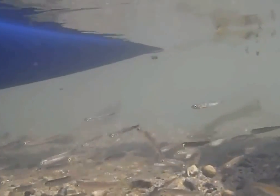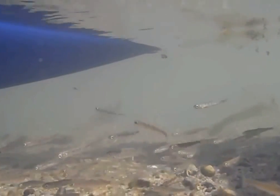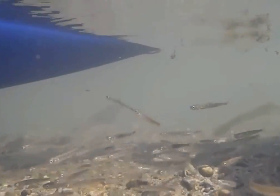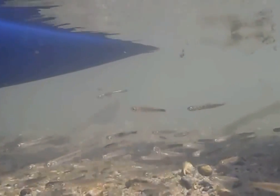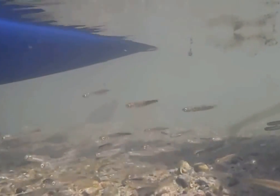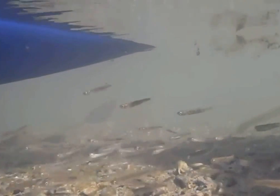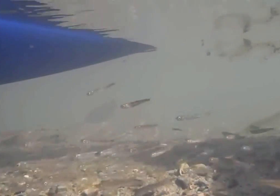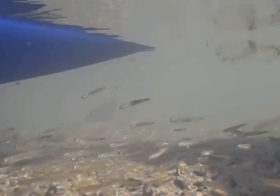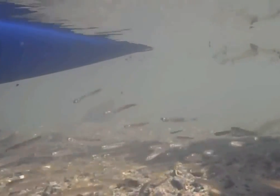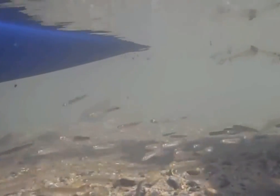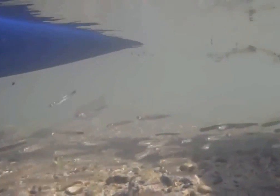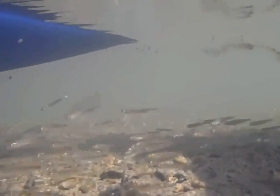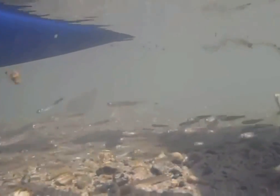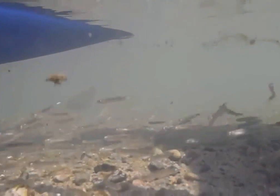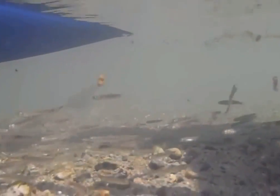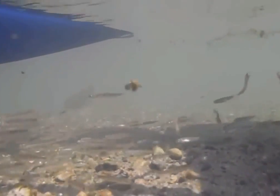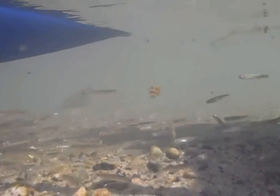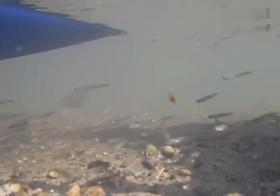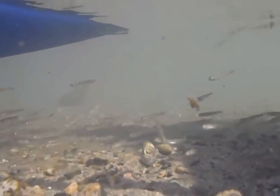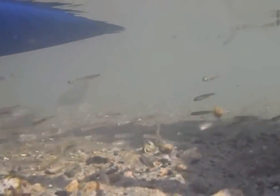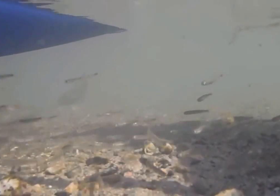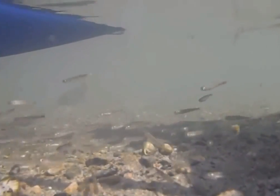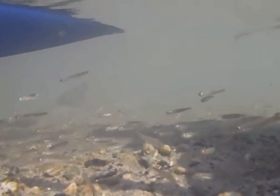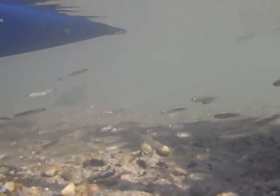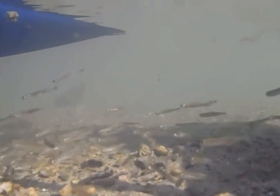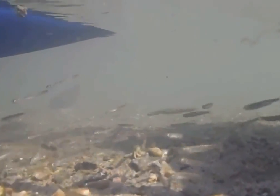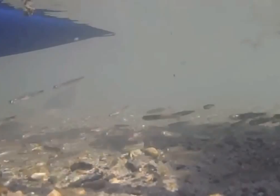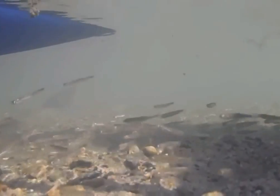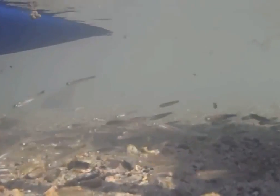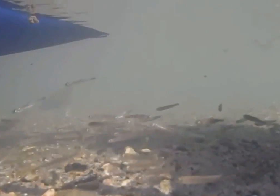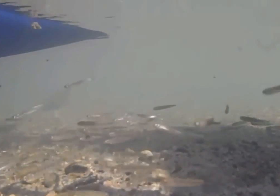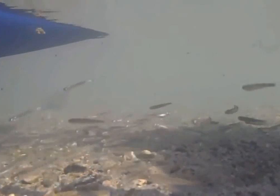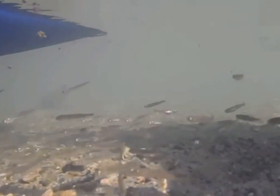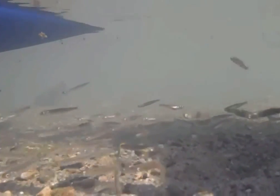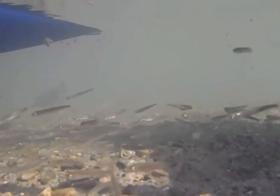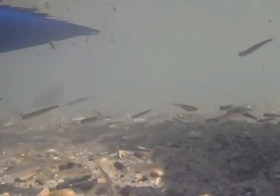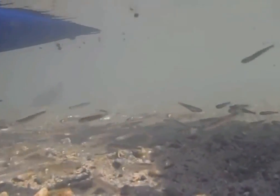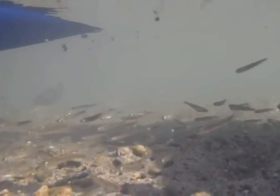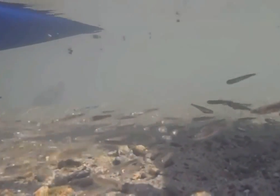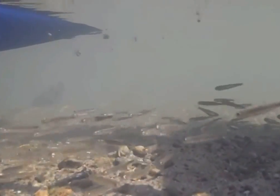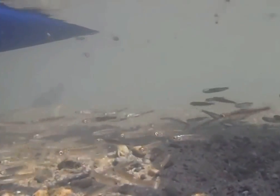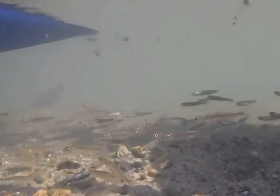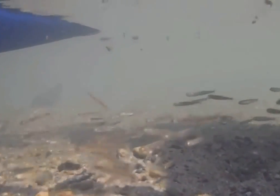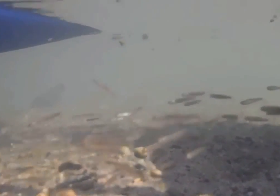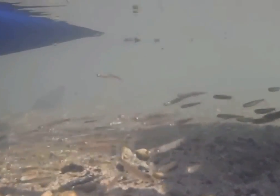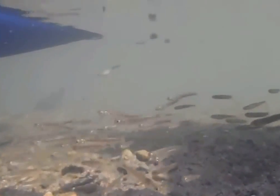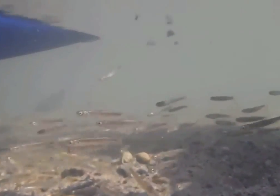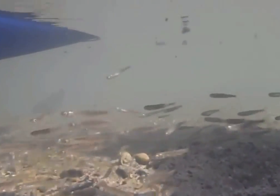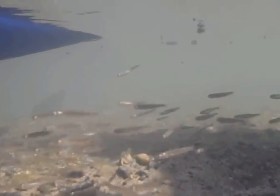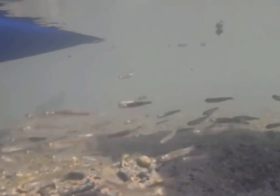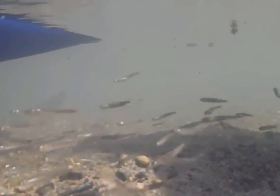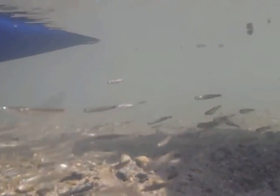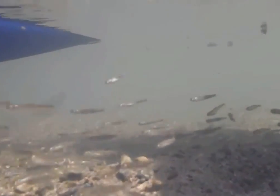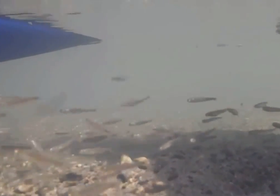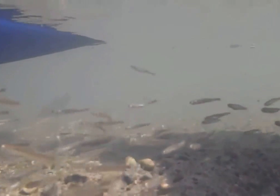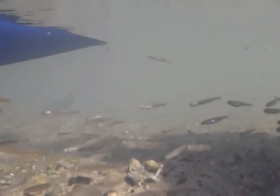together under the water, these fry, these baby salmon, will be united